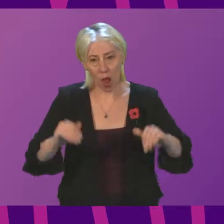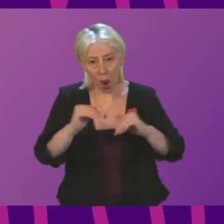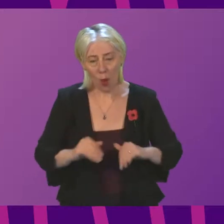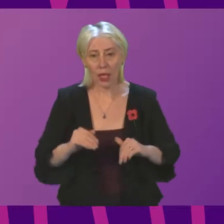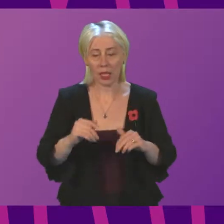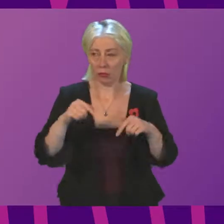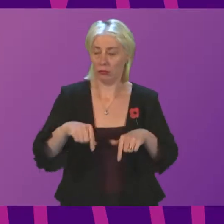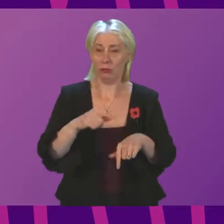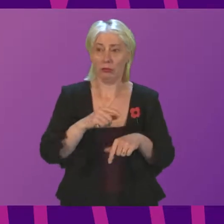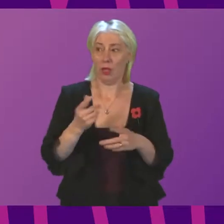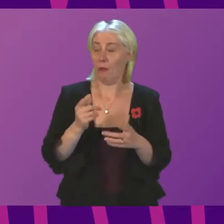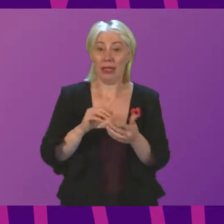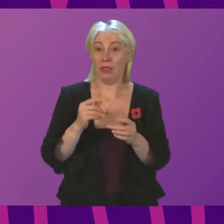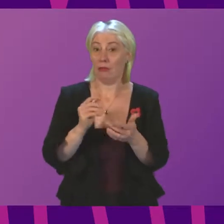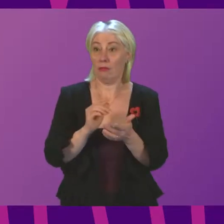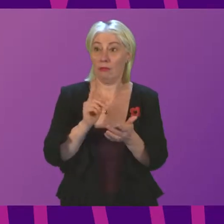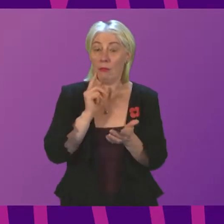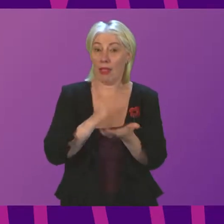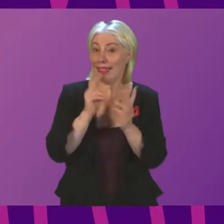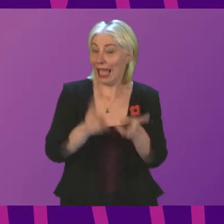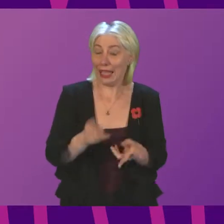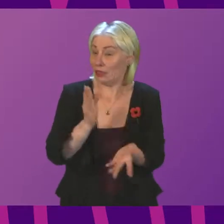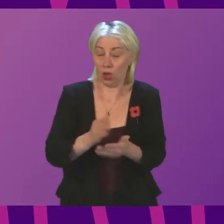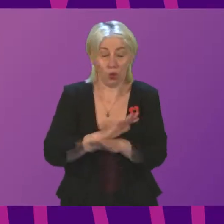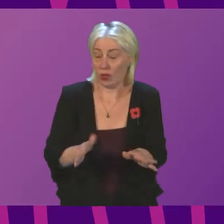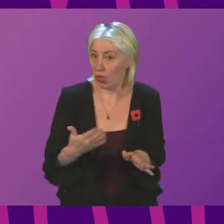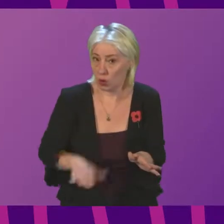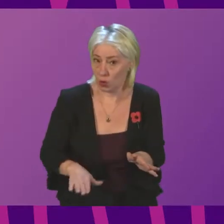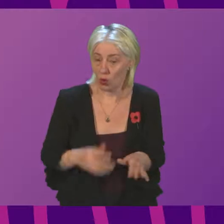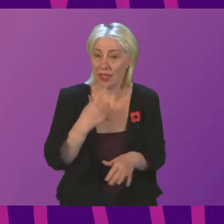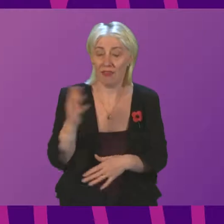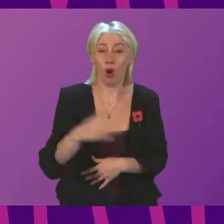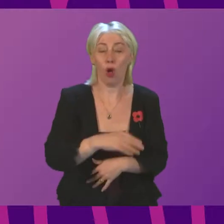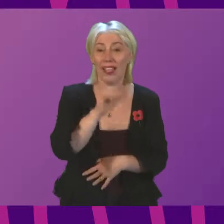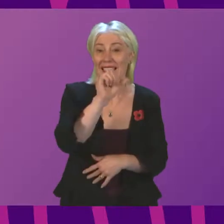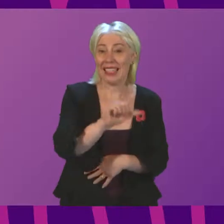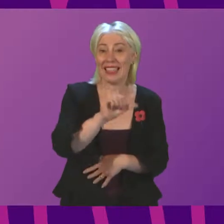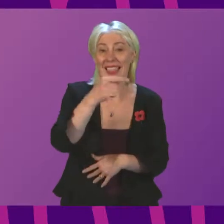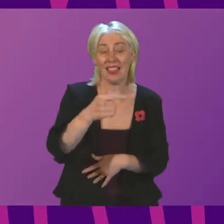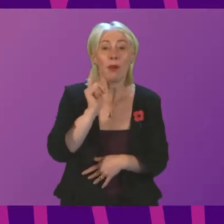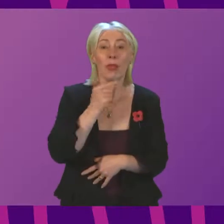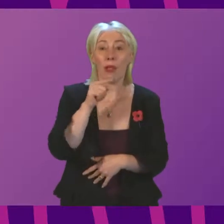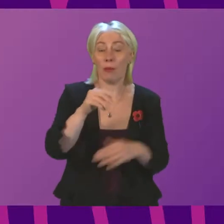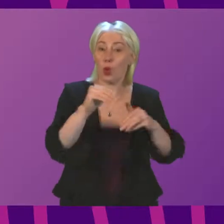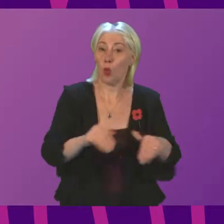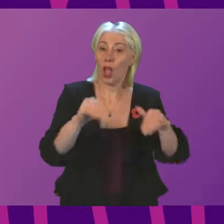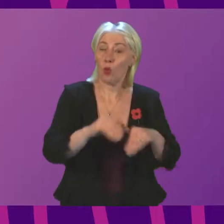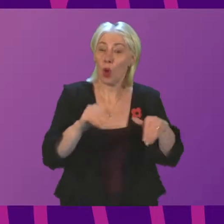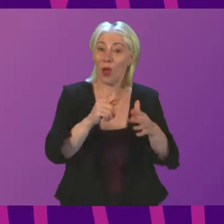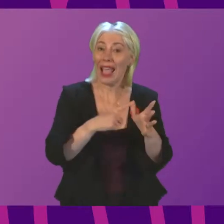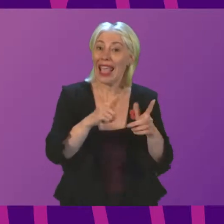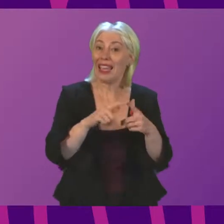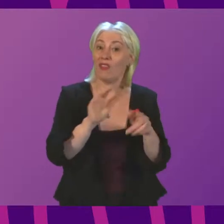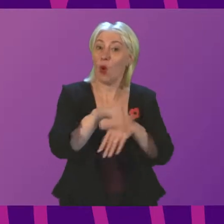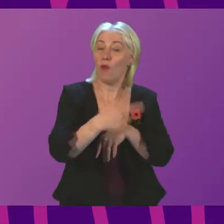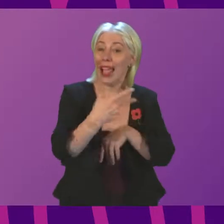deaths. He laid out the grim facts. For every 67 people that wait at A&E for more than eight hours,